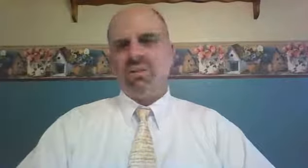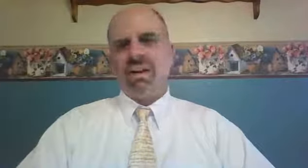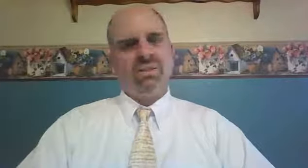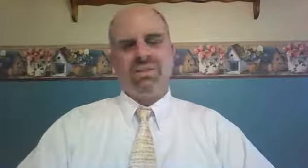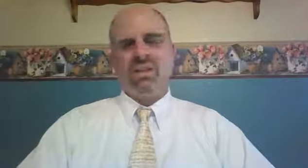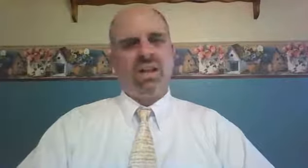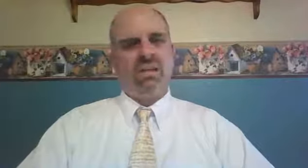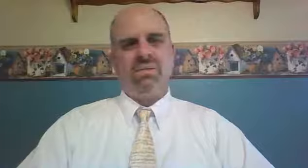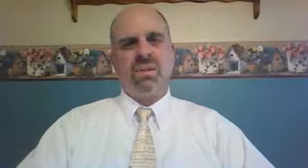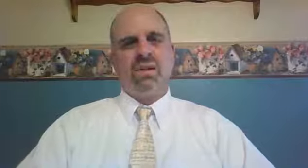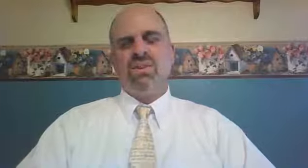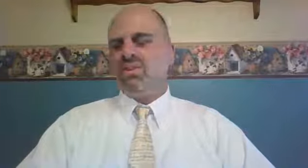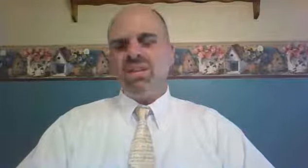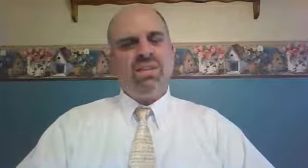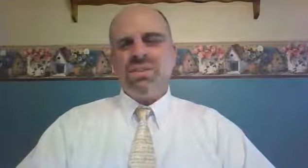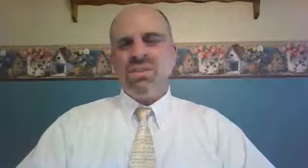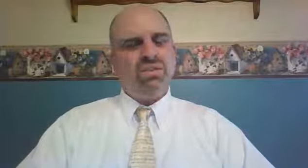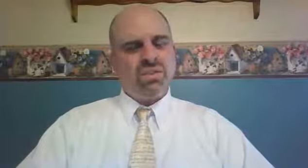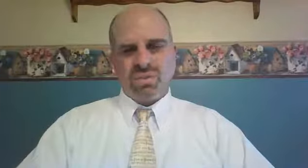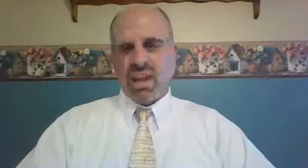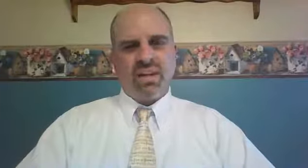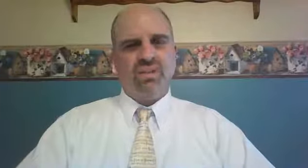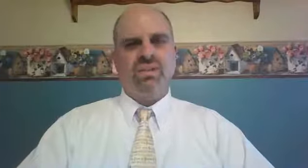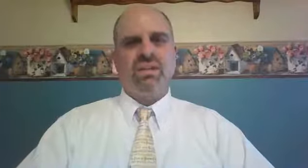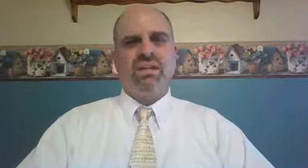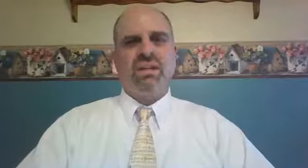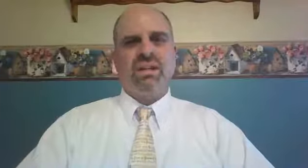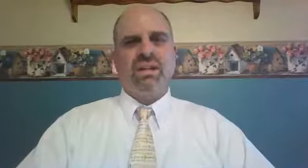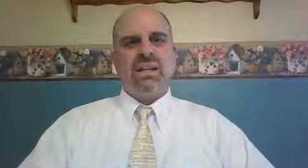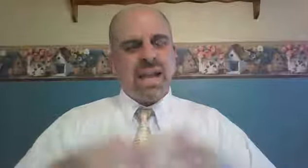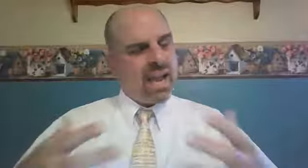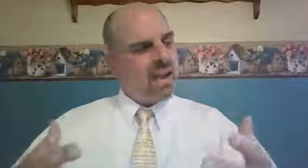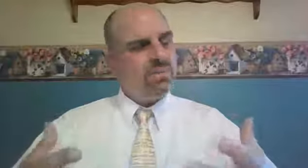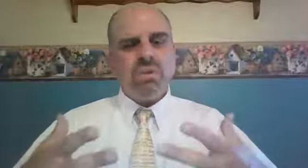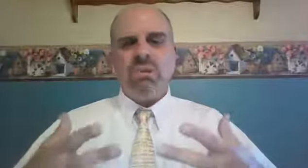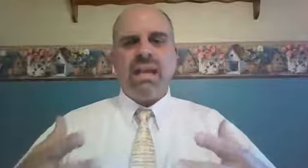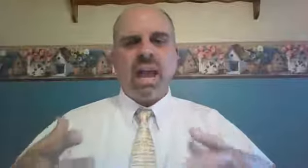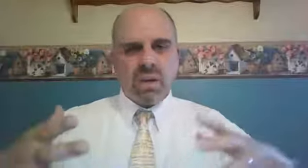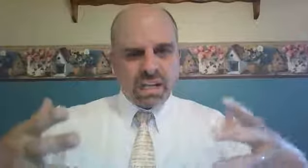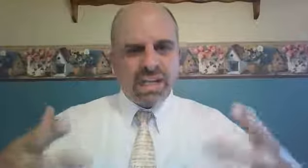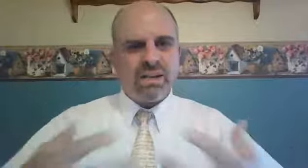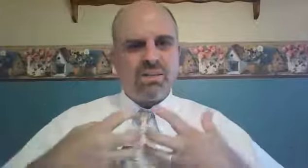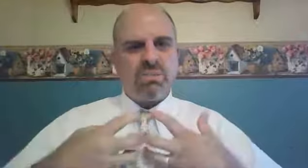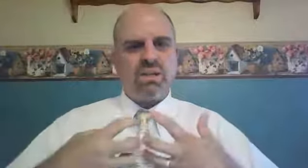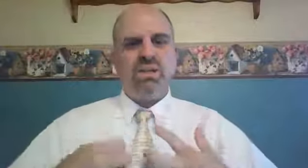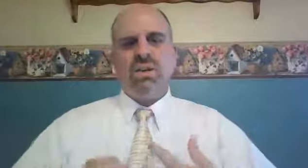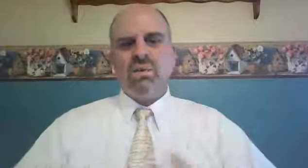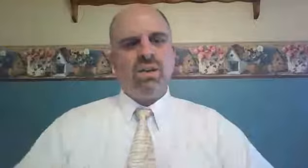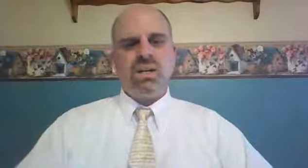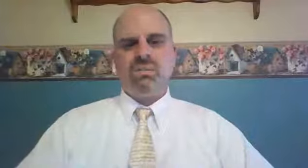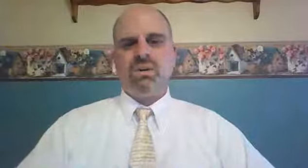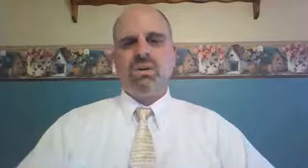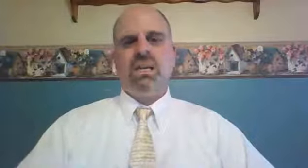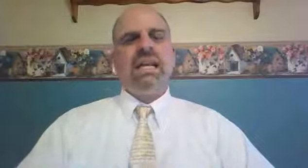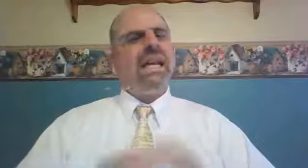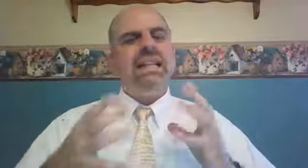Jesus Christ came to be our kinsman redeemer. He